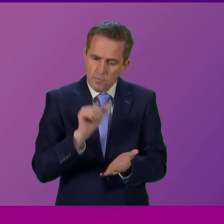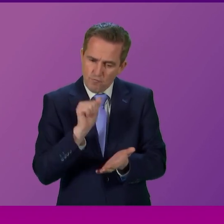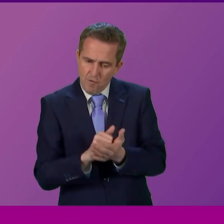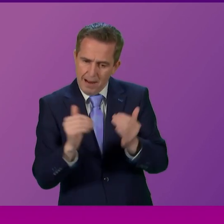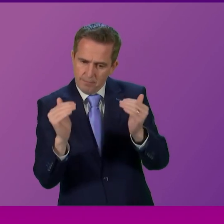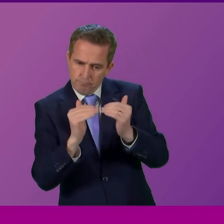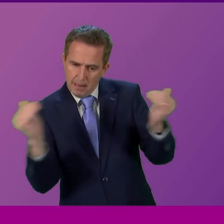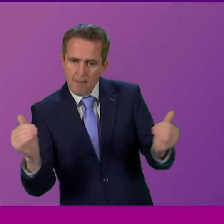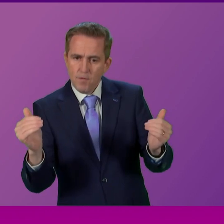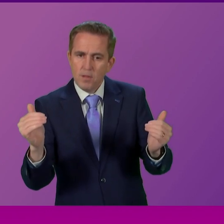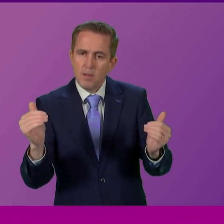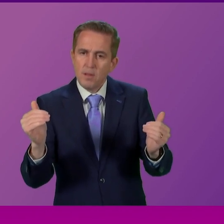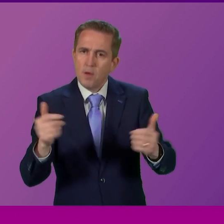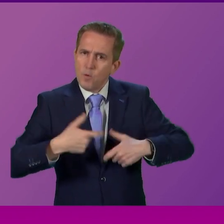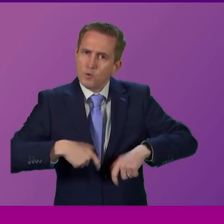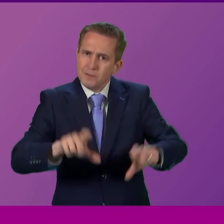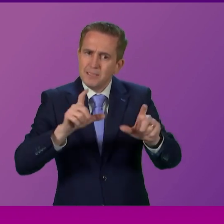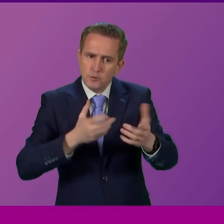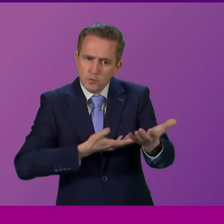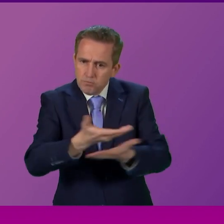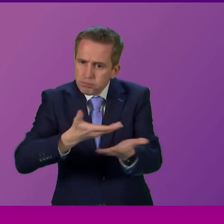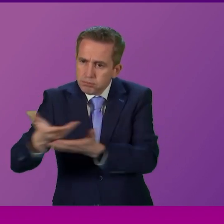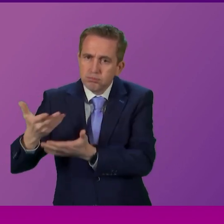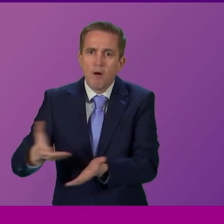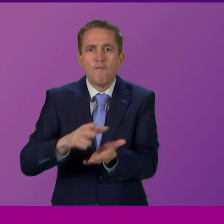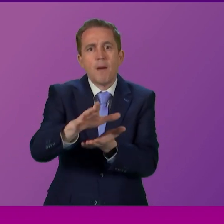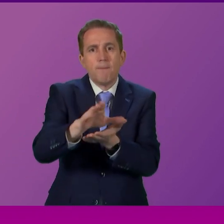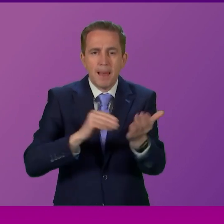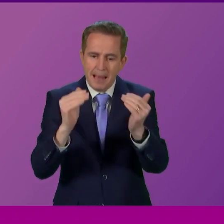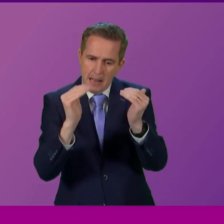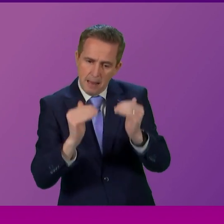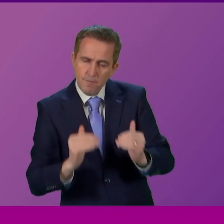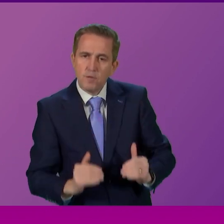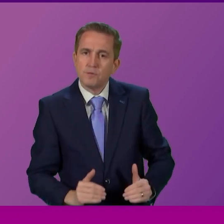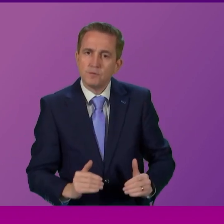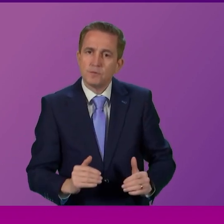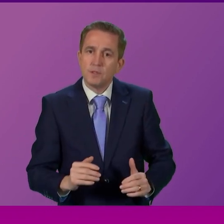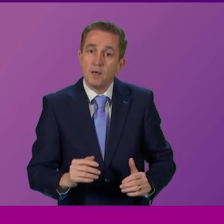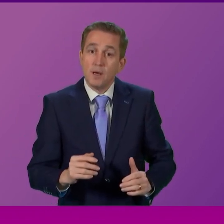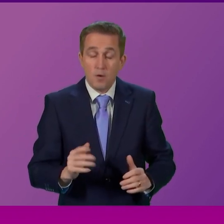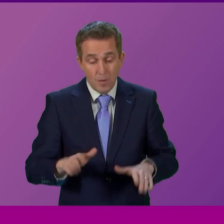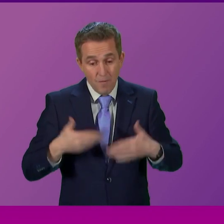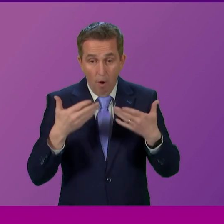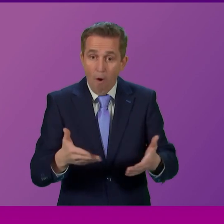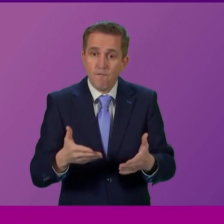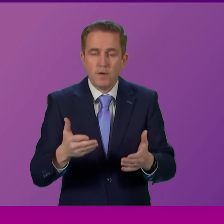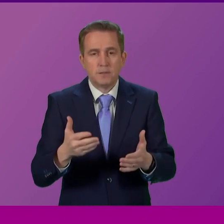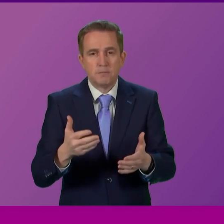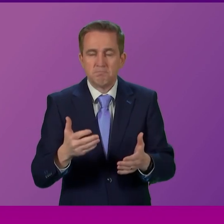and fairly and continue to engage with them we've done that in the Scottish government we've put a record pay deal on